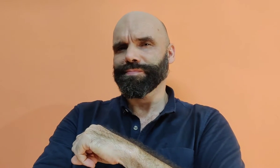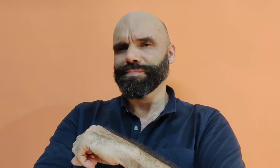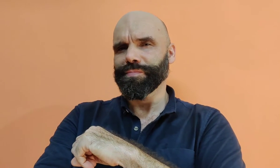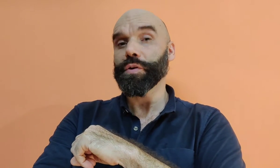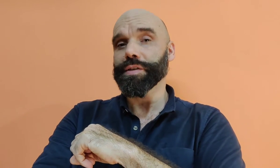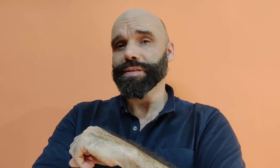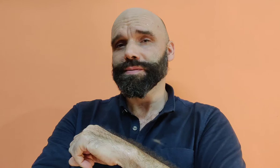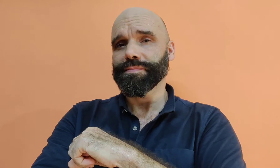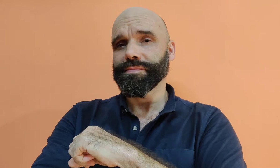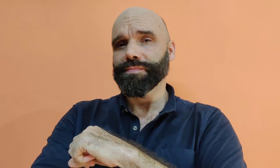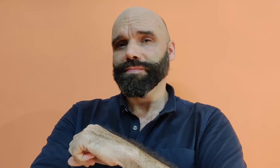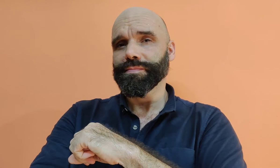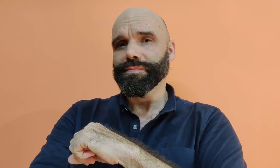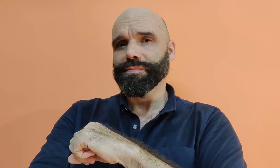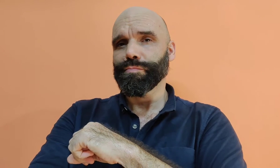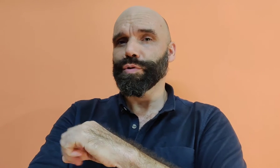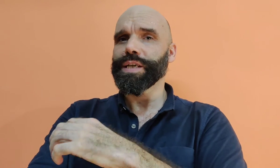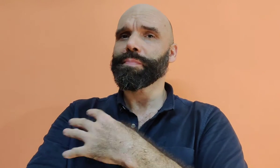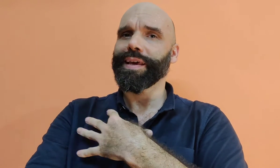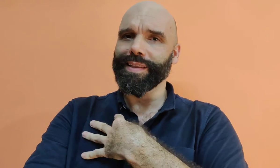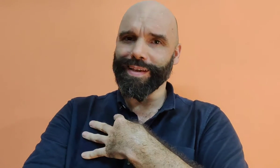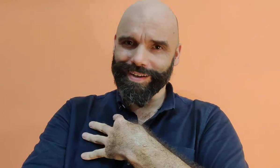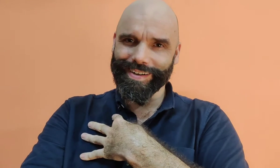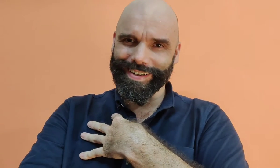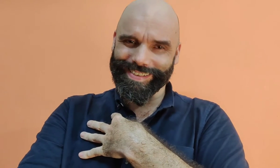First, I have to forgive myself.